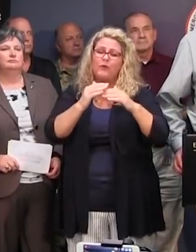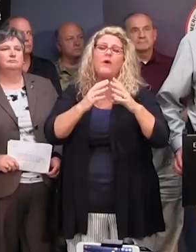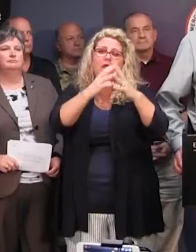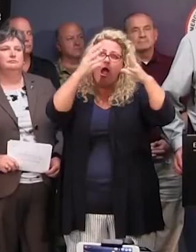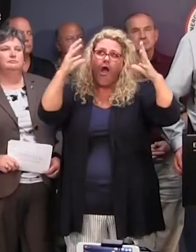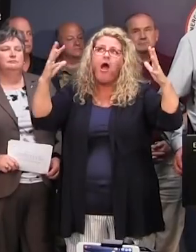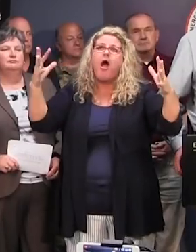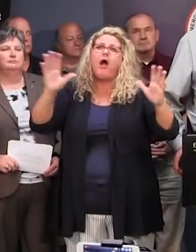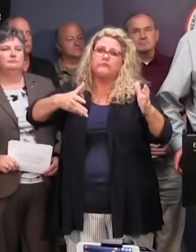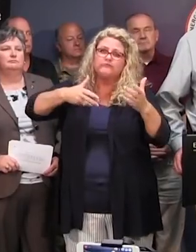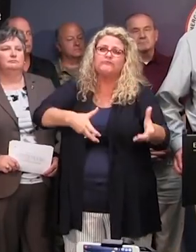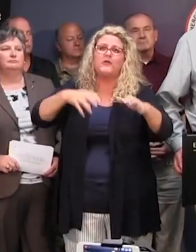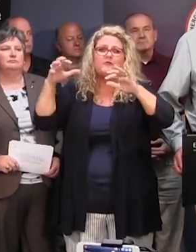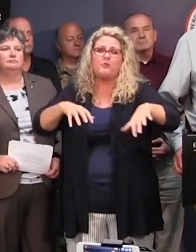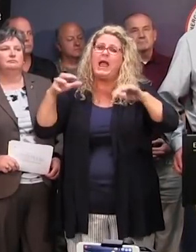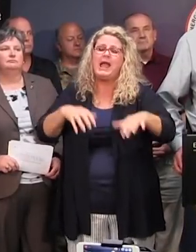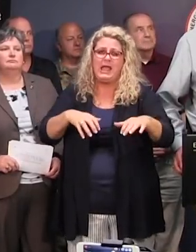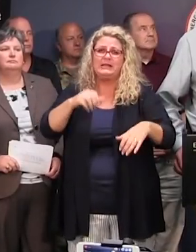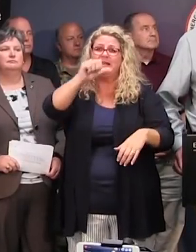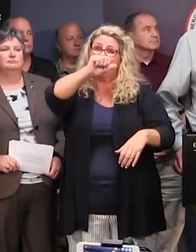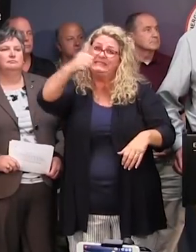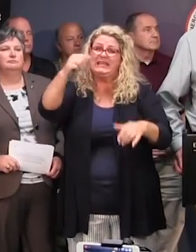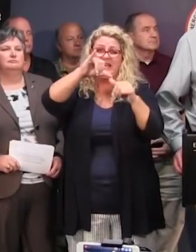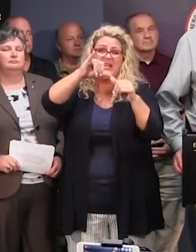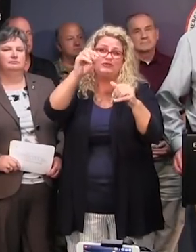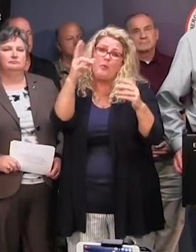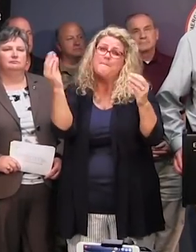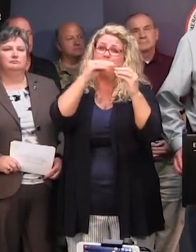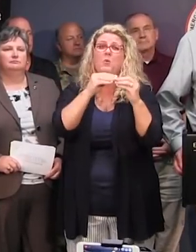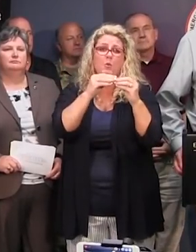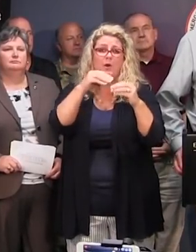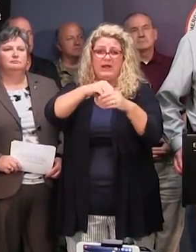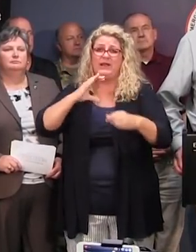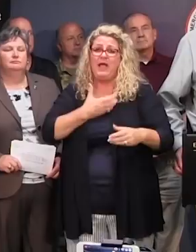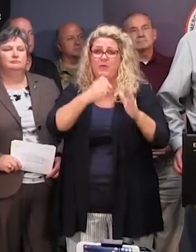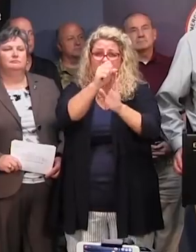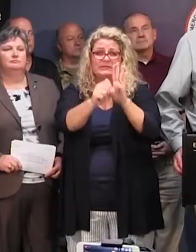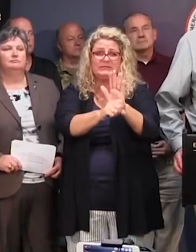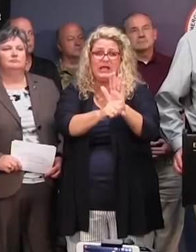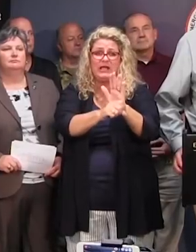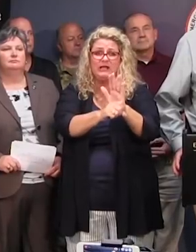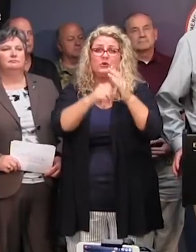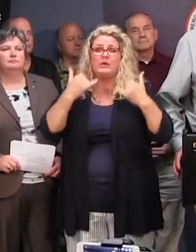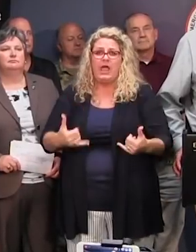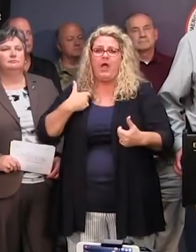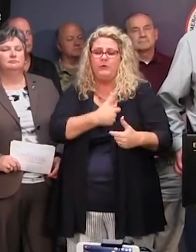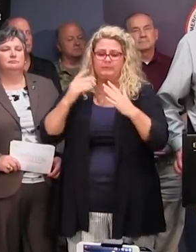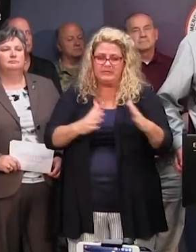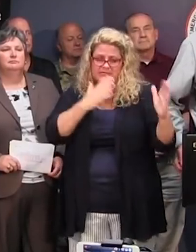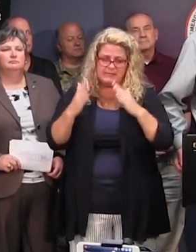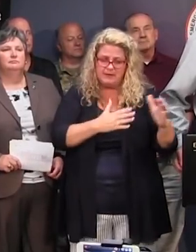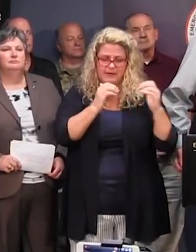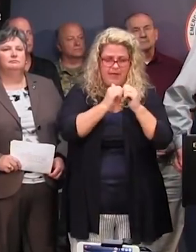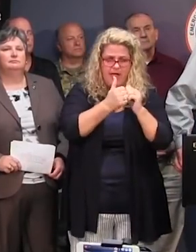our state, 10 inches plus over most of the state. So we're now in the process of planning before the storm even gets here on how